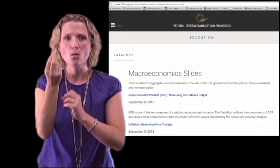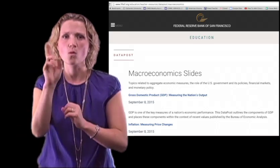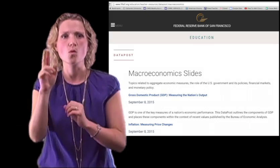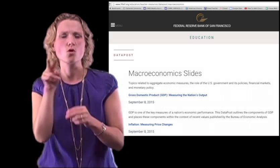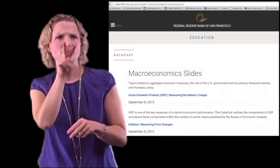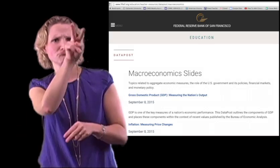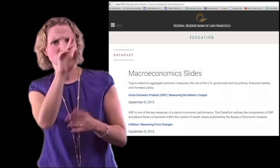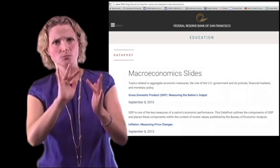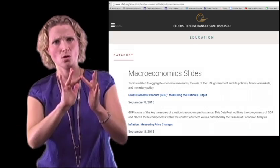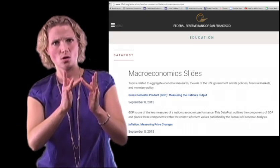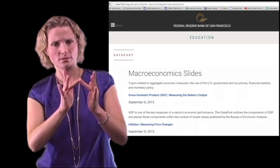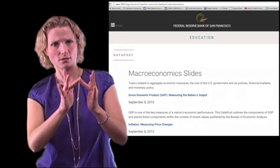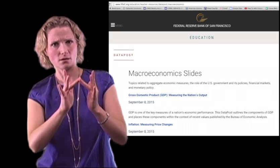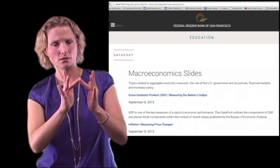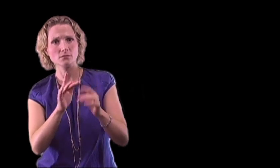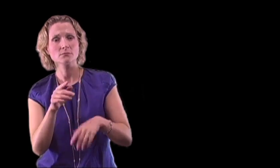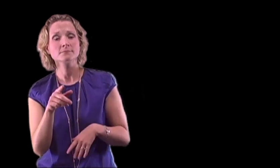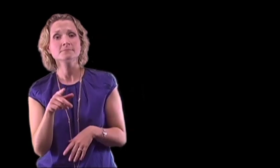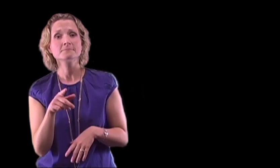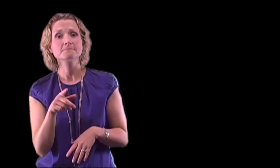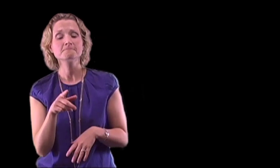for download, or you can look at them directly on the internet.